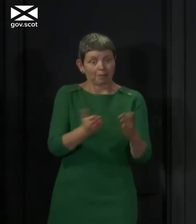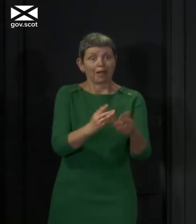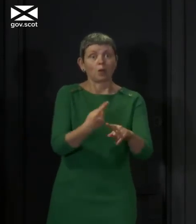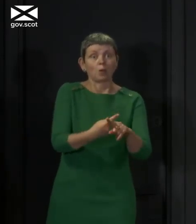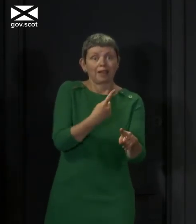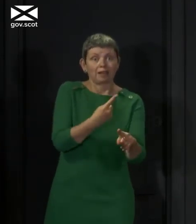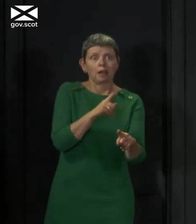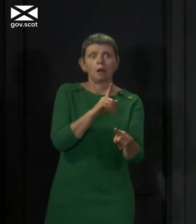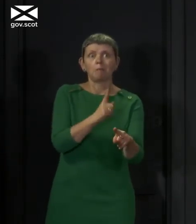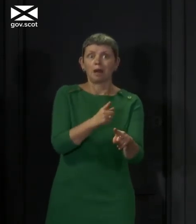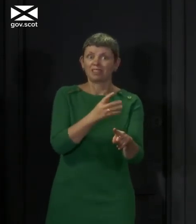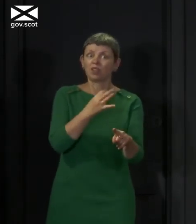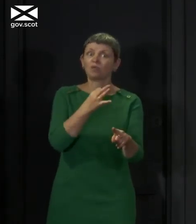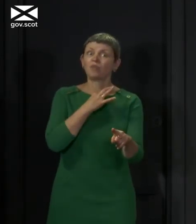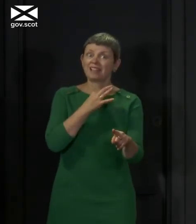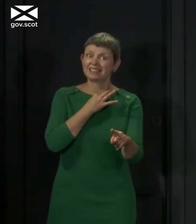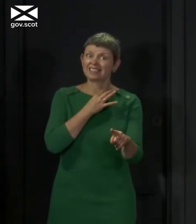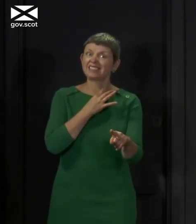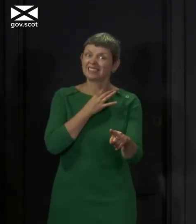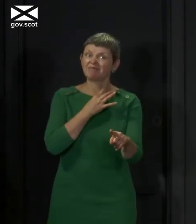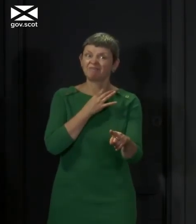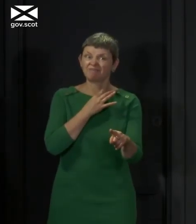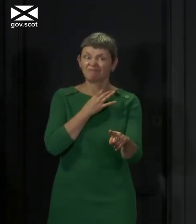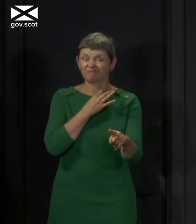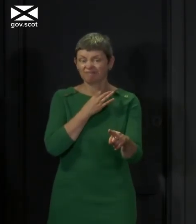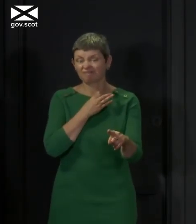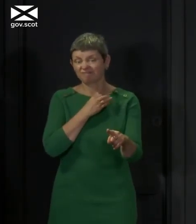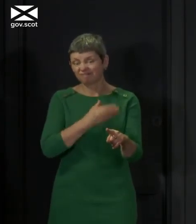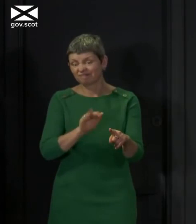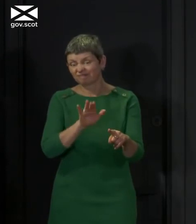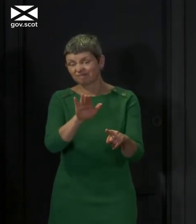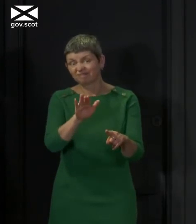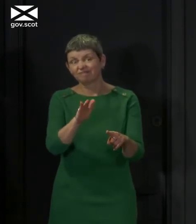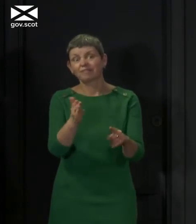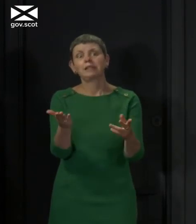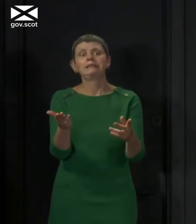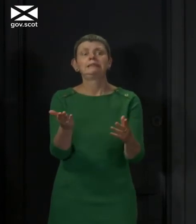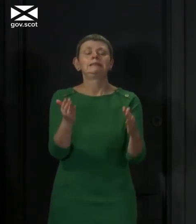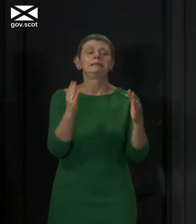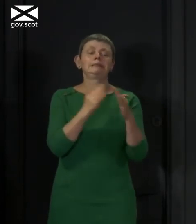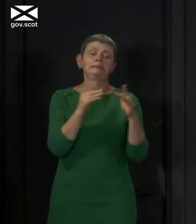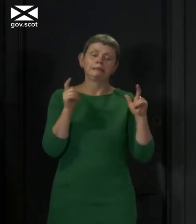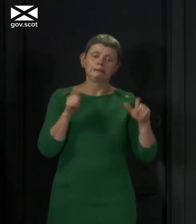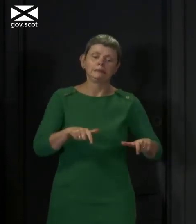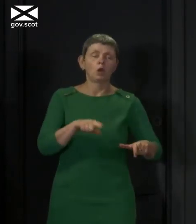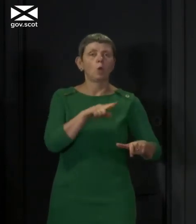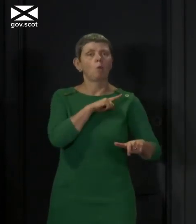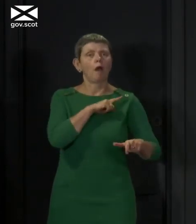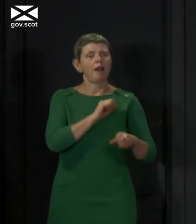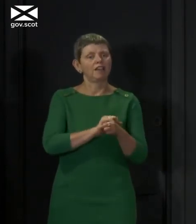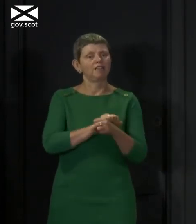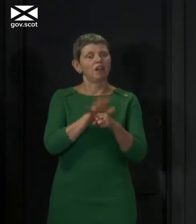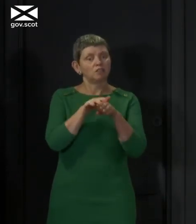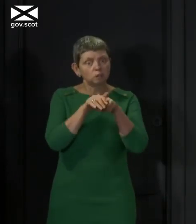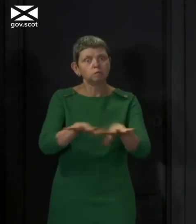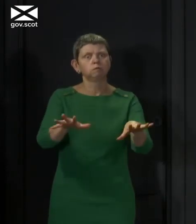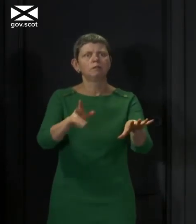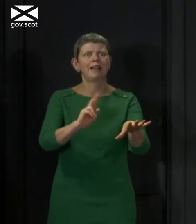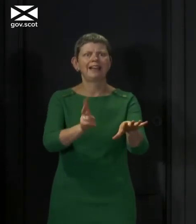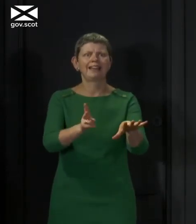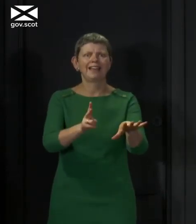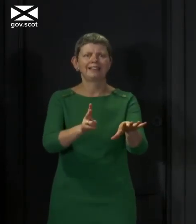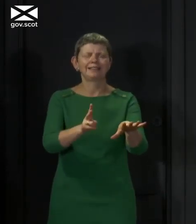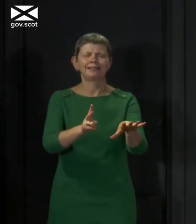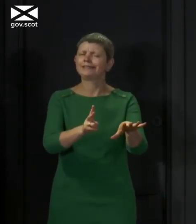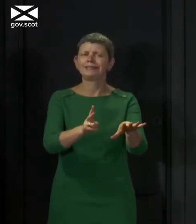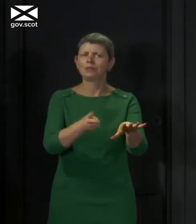of that is that in some time in the not-too-distant future, I'm standing here saying, well, the virus has run out of control, so we're having to impose